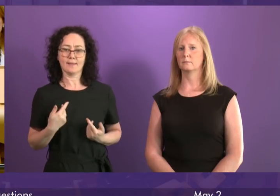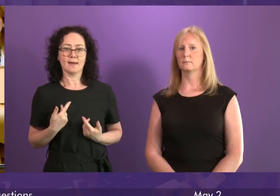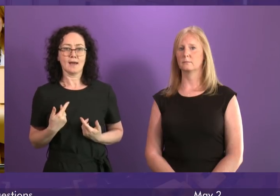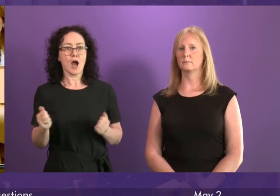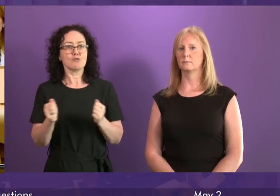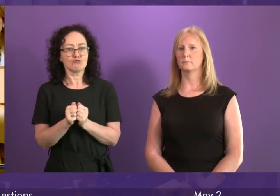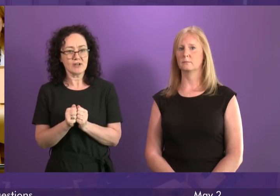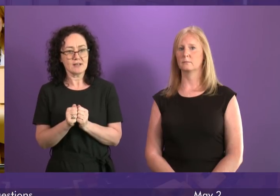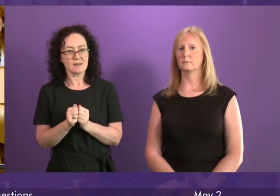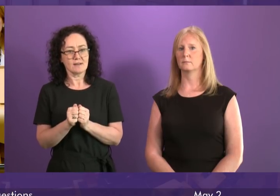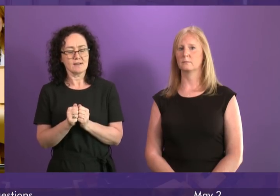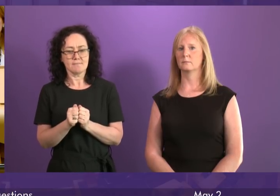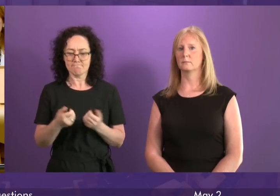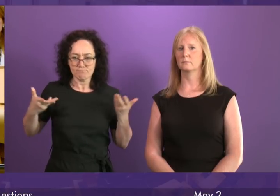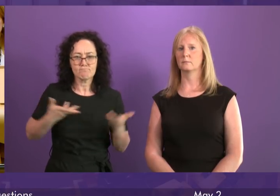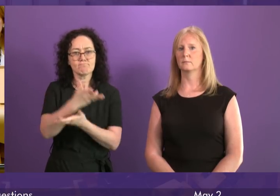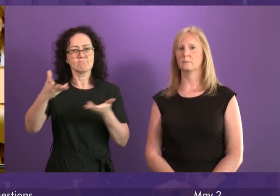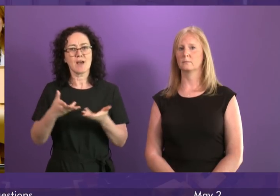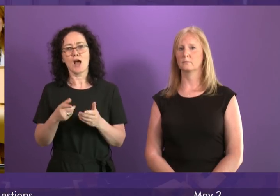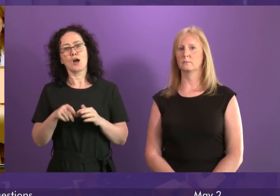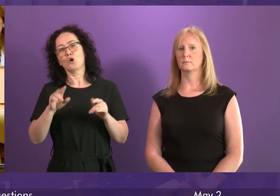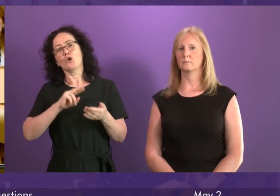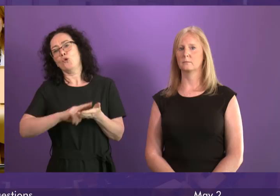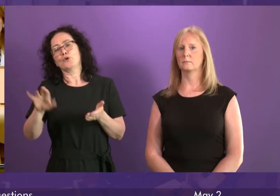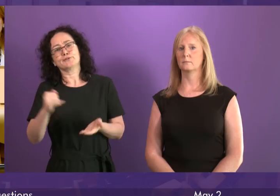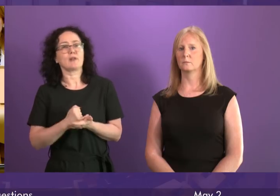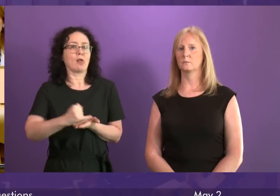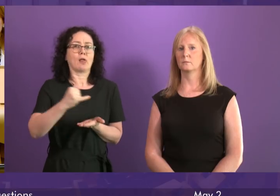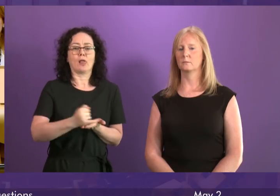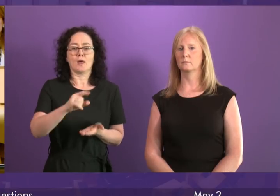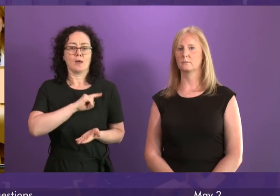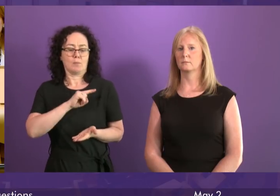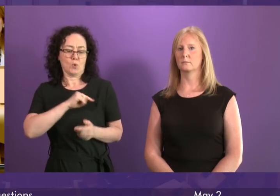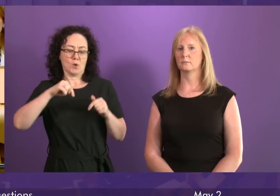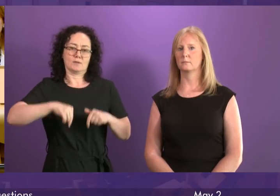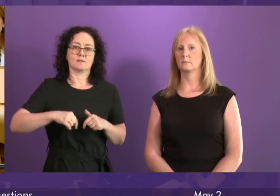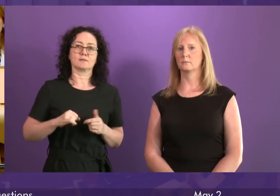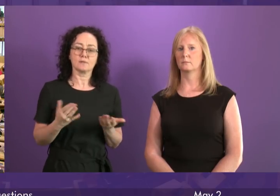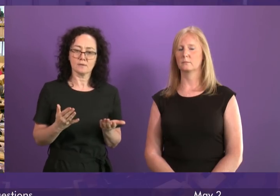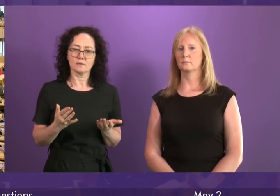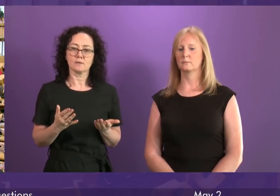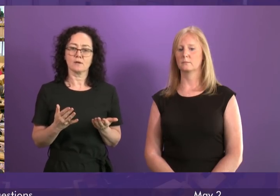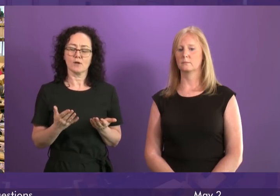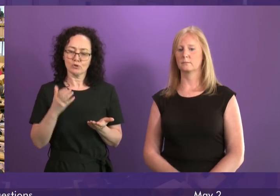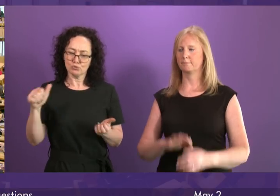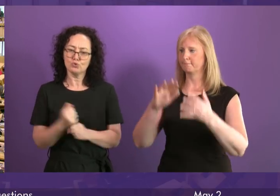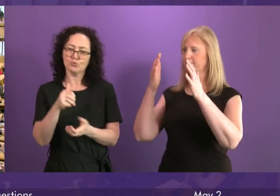opposition when it suits the short-term politics and all of us unite behind doing what is right for the future of our planet.